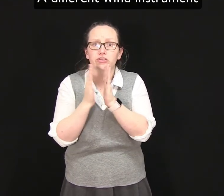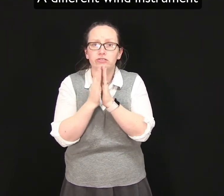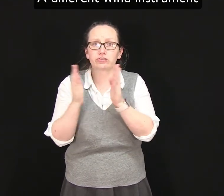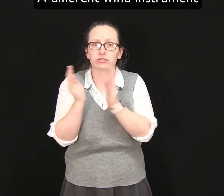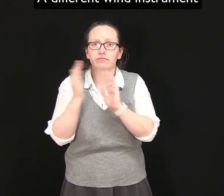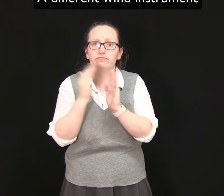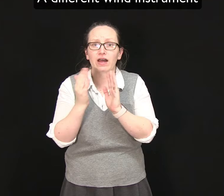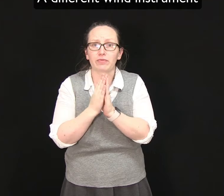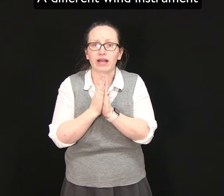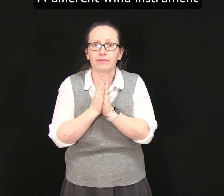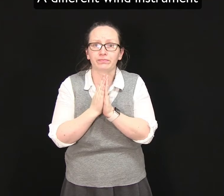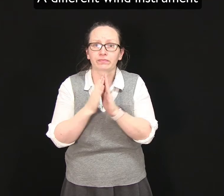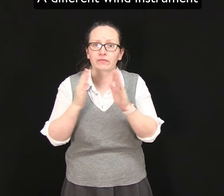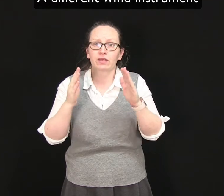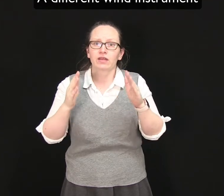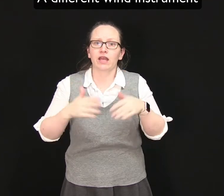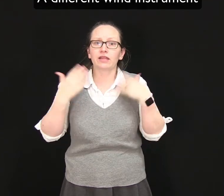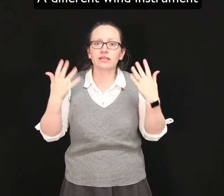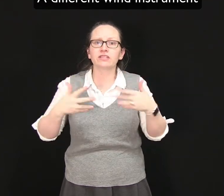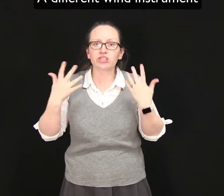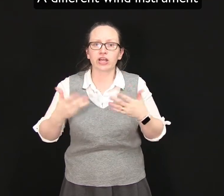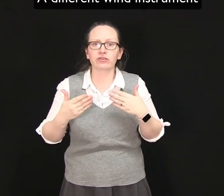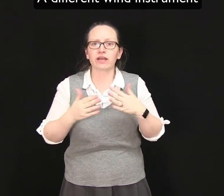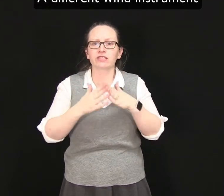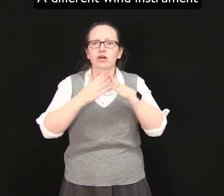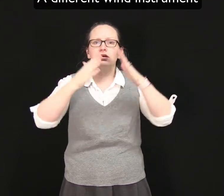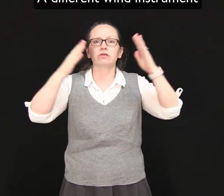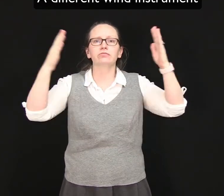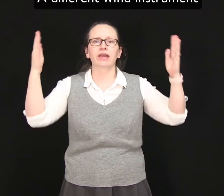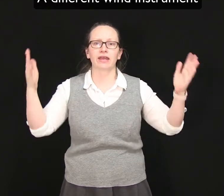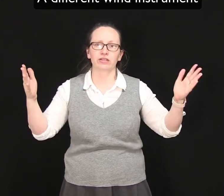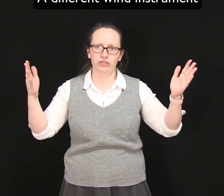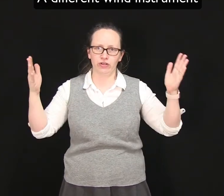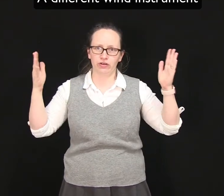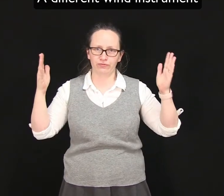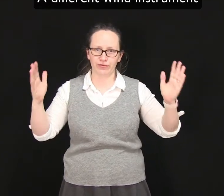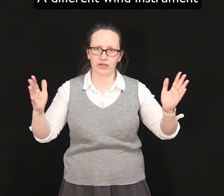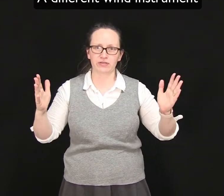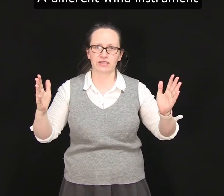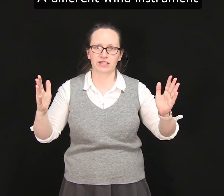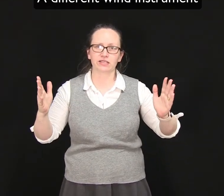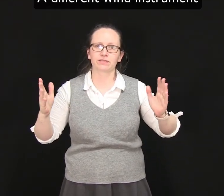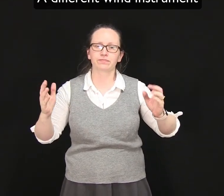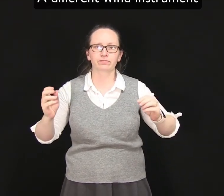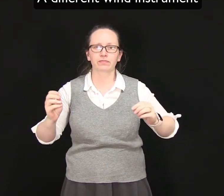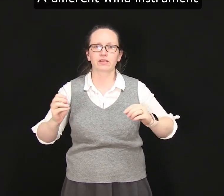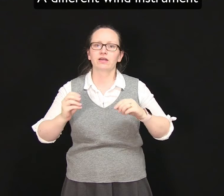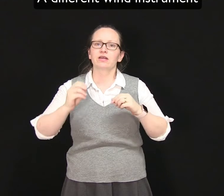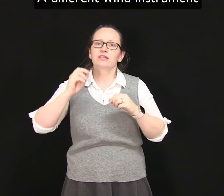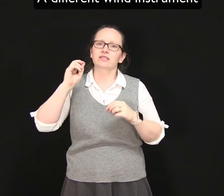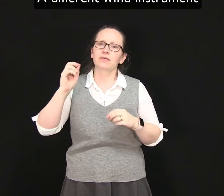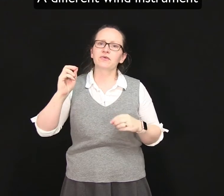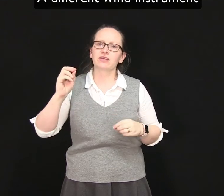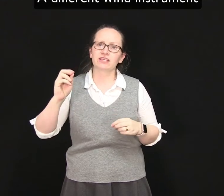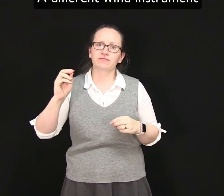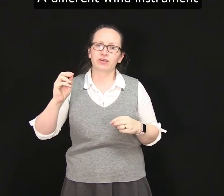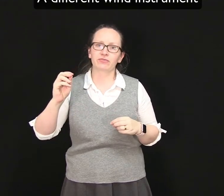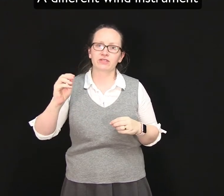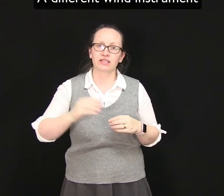to vibrate and this generates a whole range of frequencies. Some of these frequencies